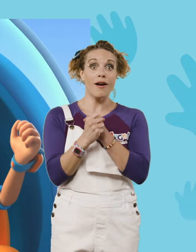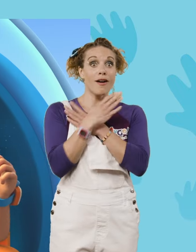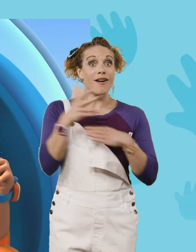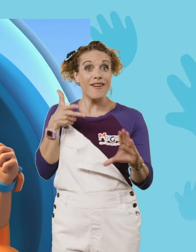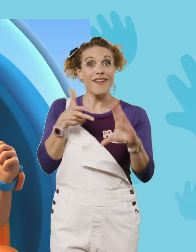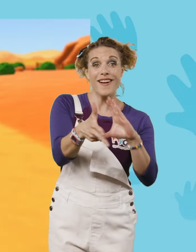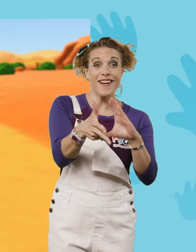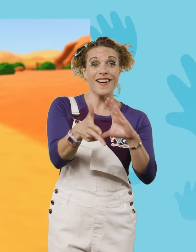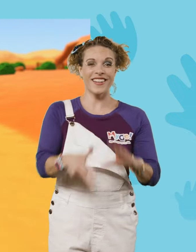Station.